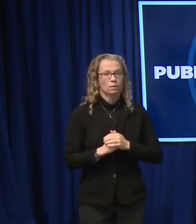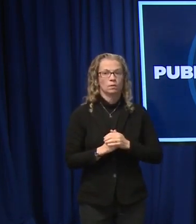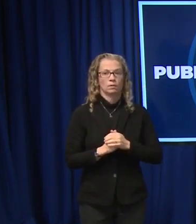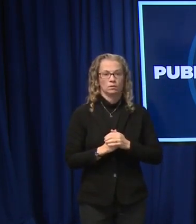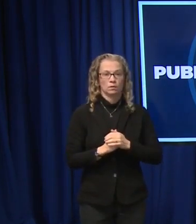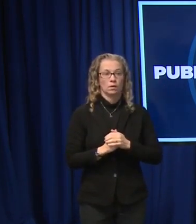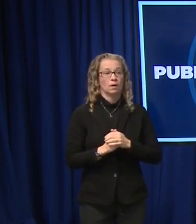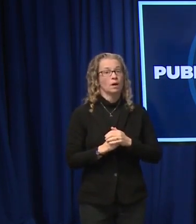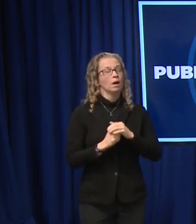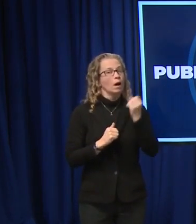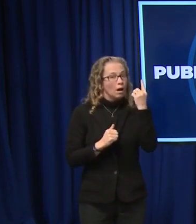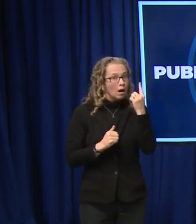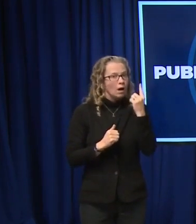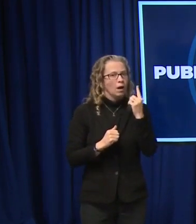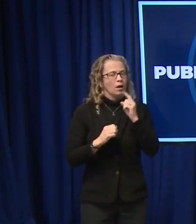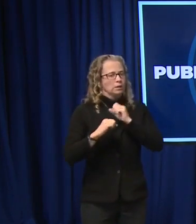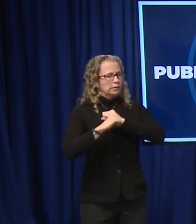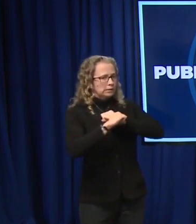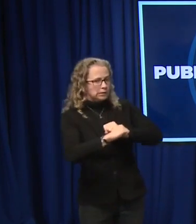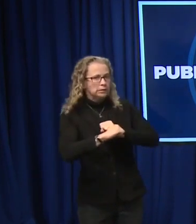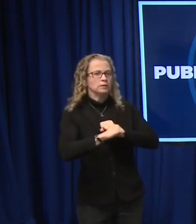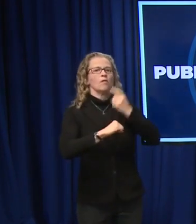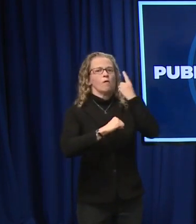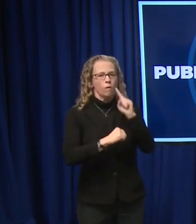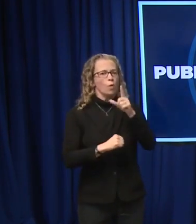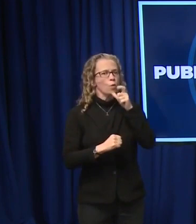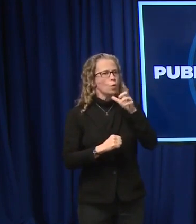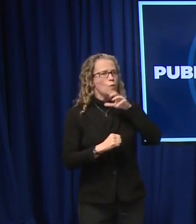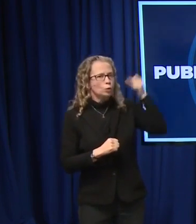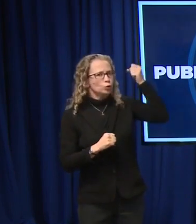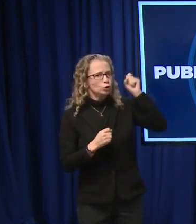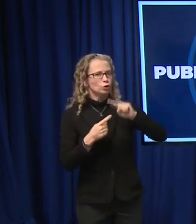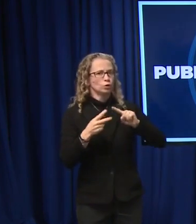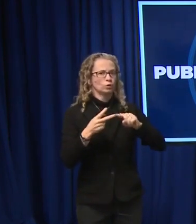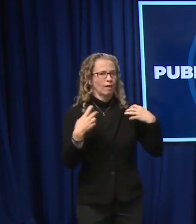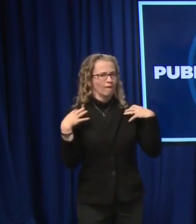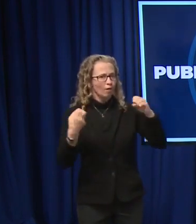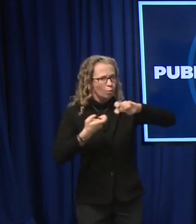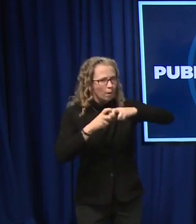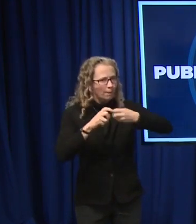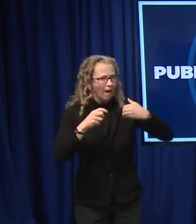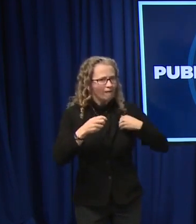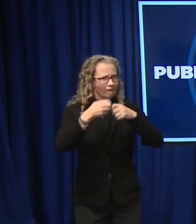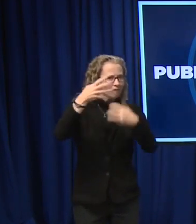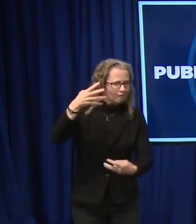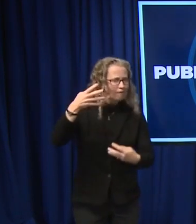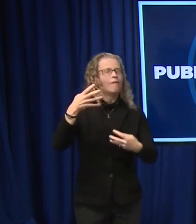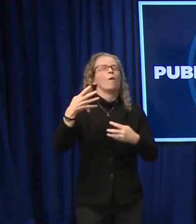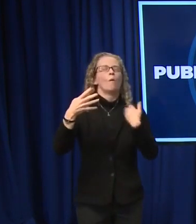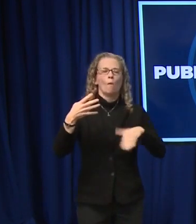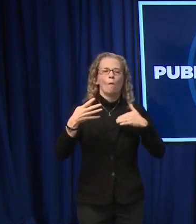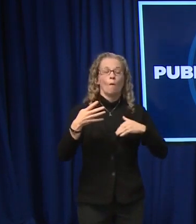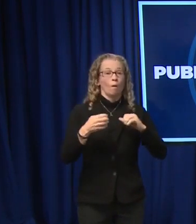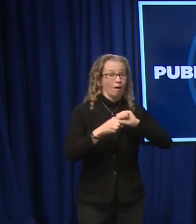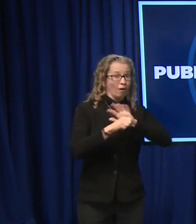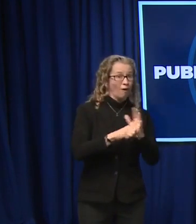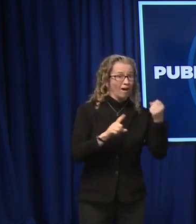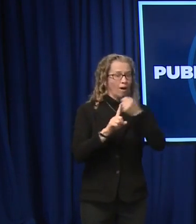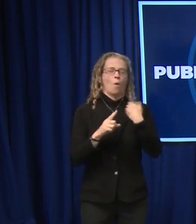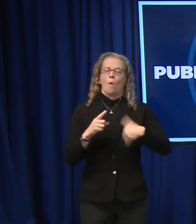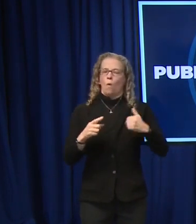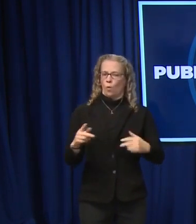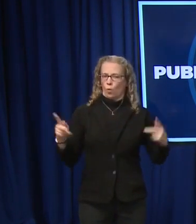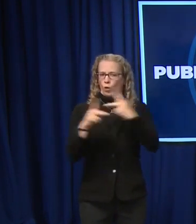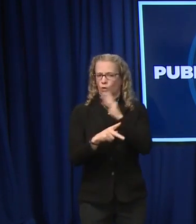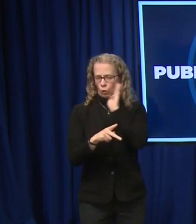important for older adults and people with chronic medical conditions that put them at higher risk for severe illness. And in fact, data and studies